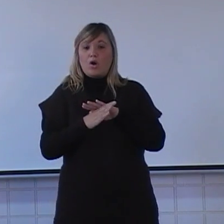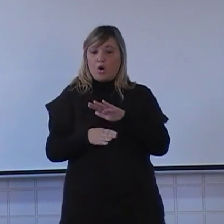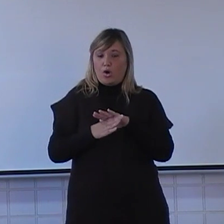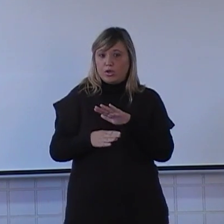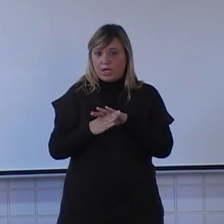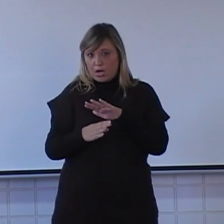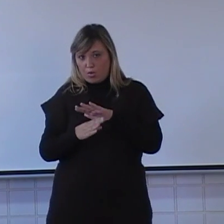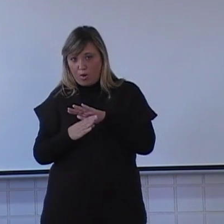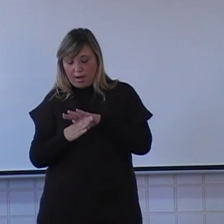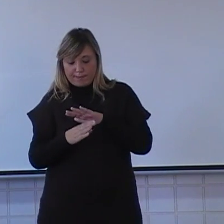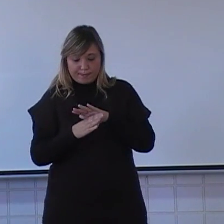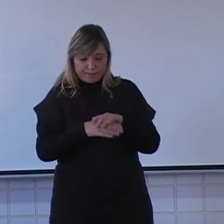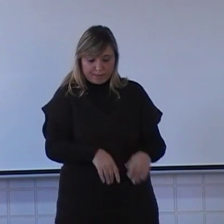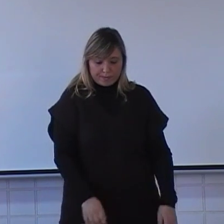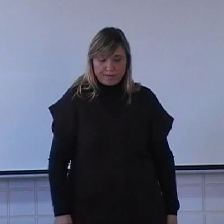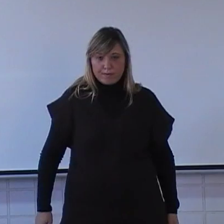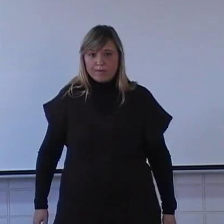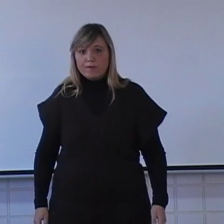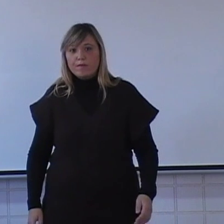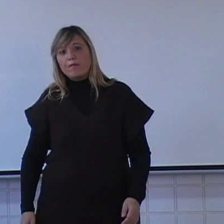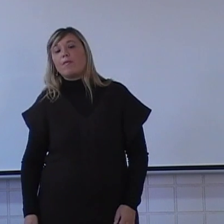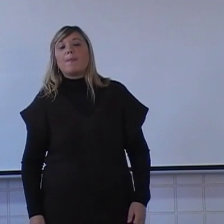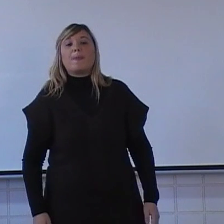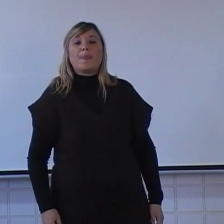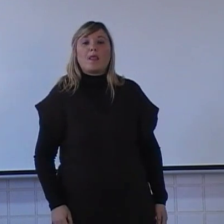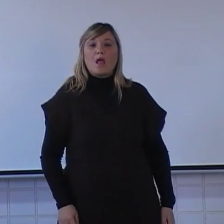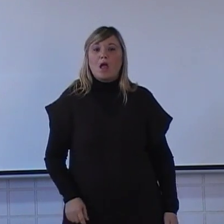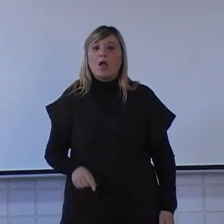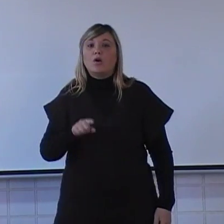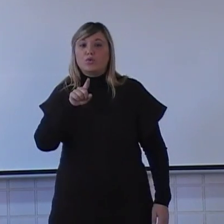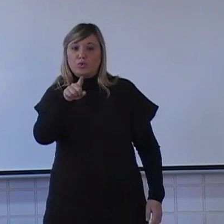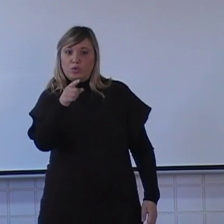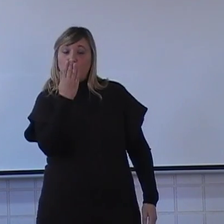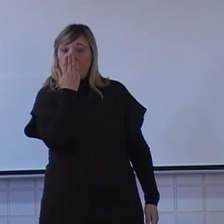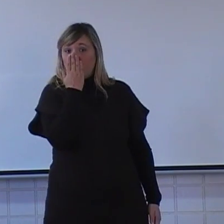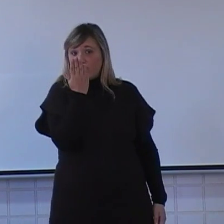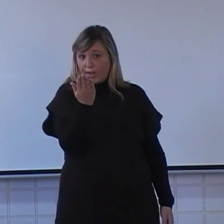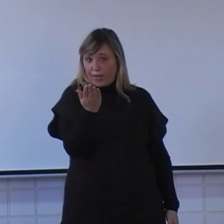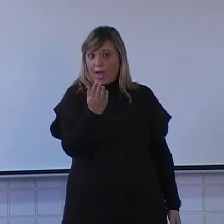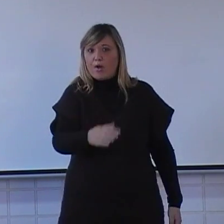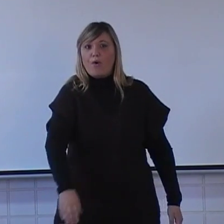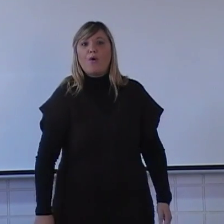what you are consuming? for you to meet the world,